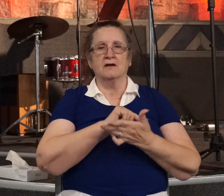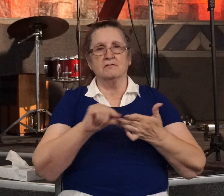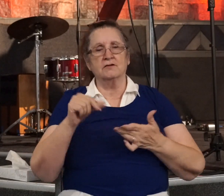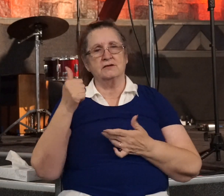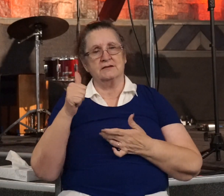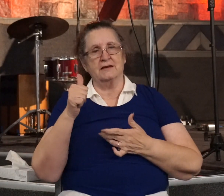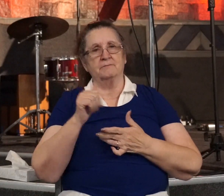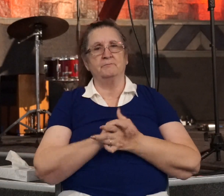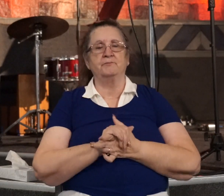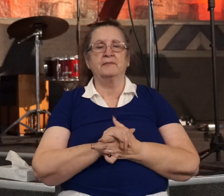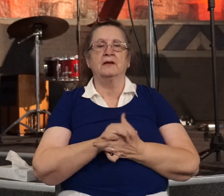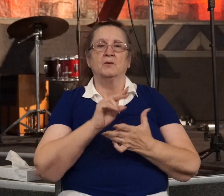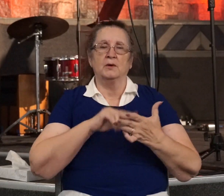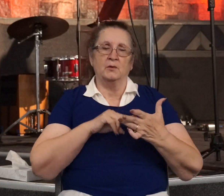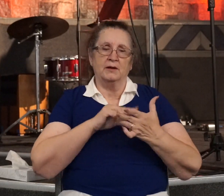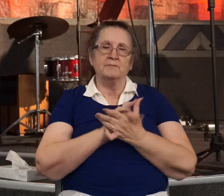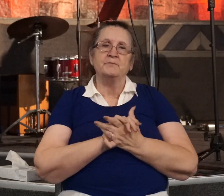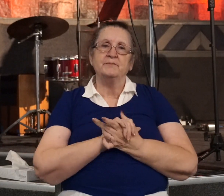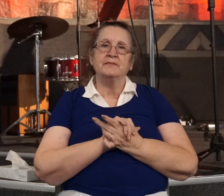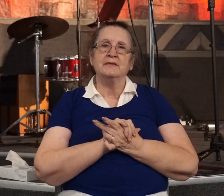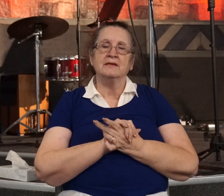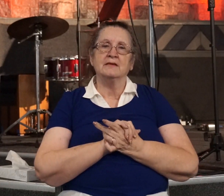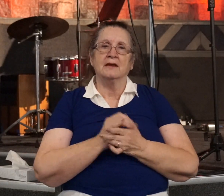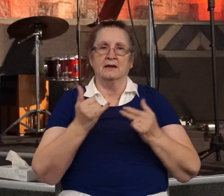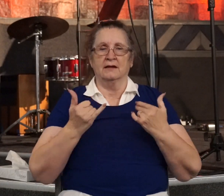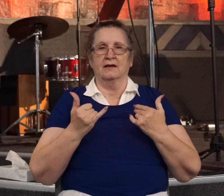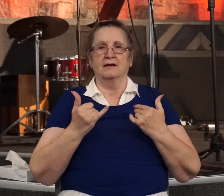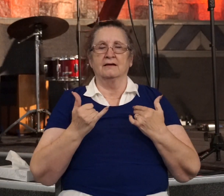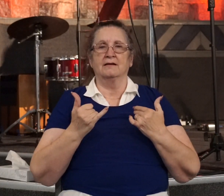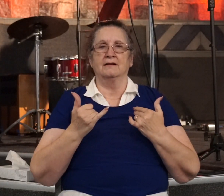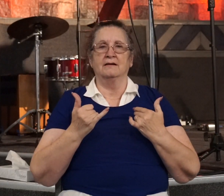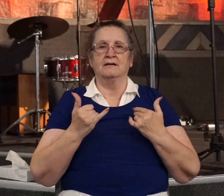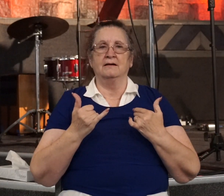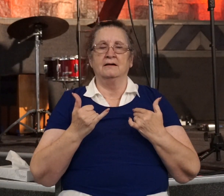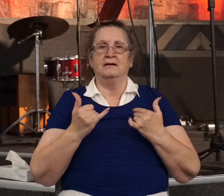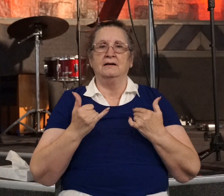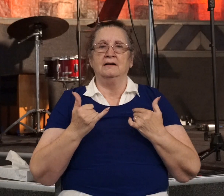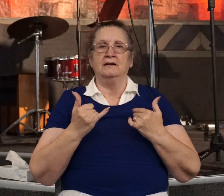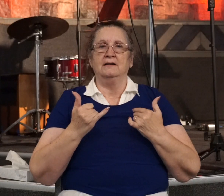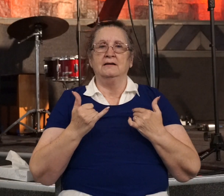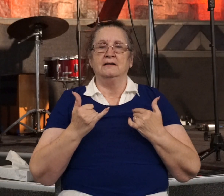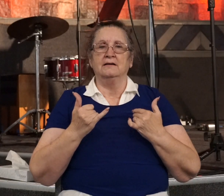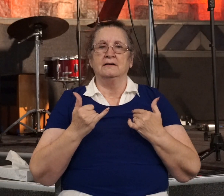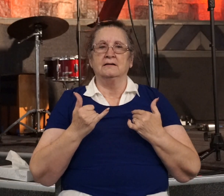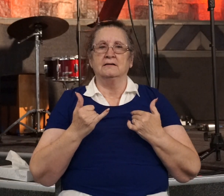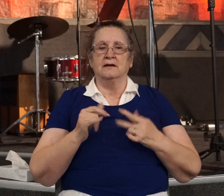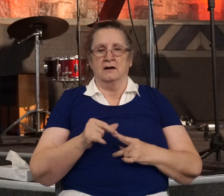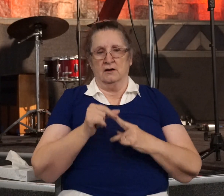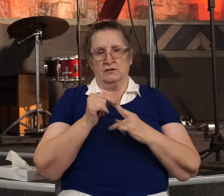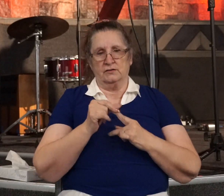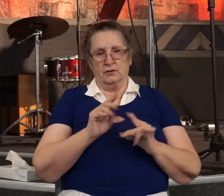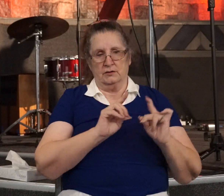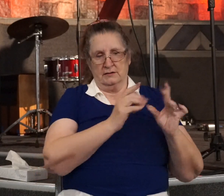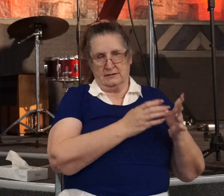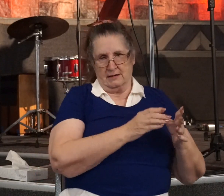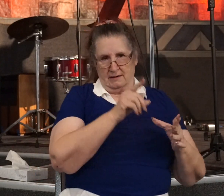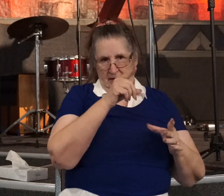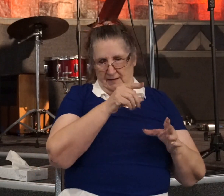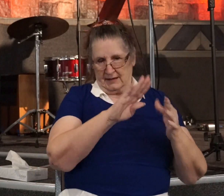this is what we read. It says, Now, there was a certain disciple at Damascus named